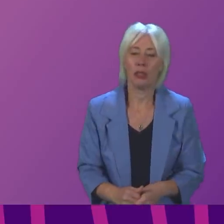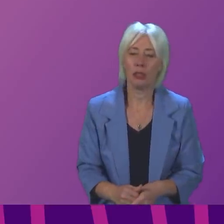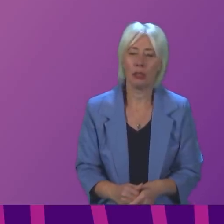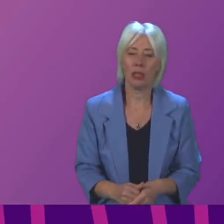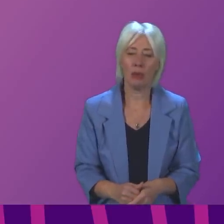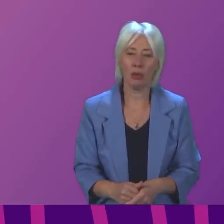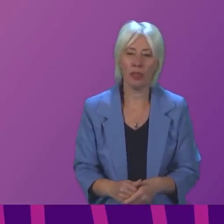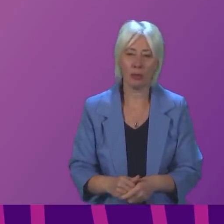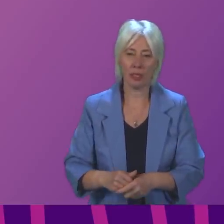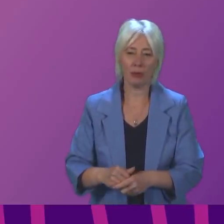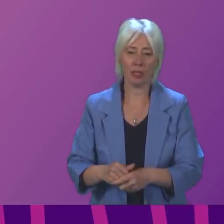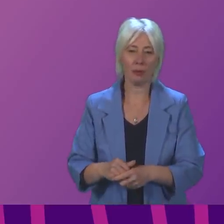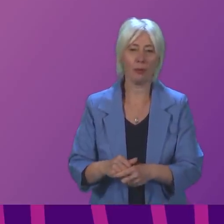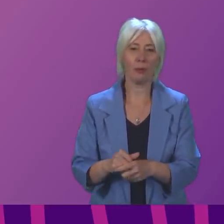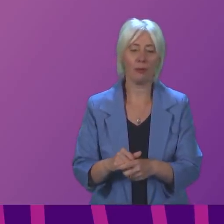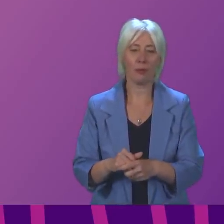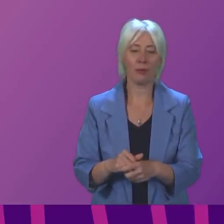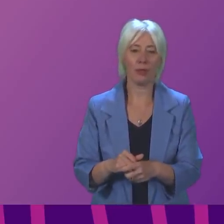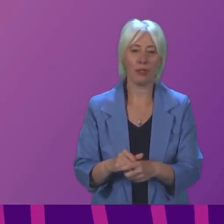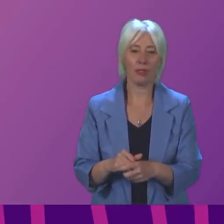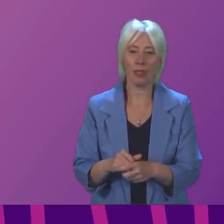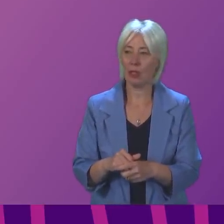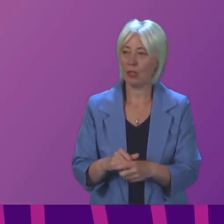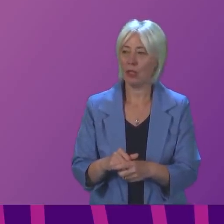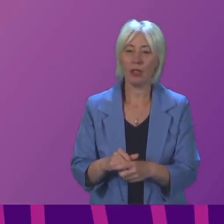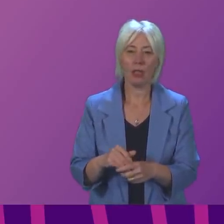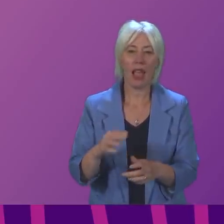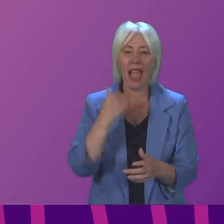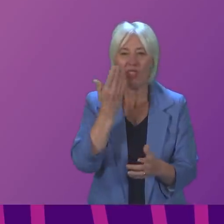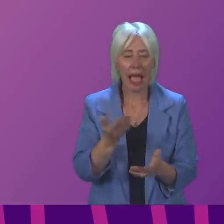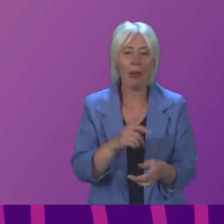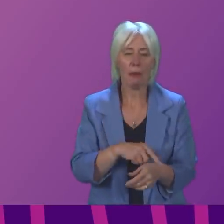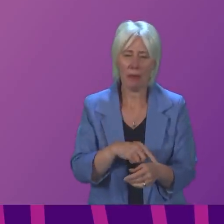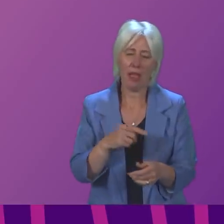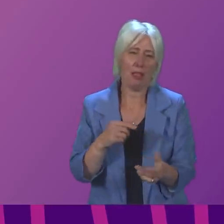Mr Gilhani, that is not a point of order. Your comment is on the record. Thank you.